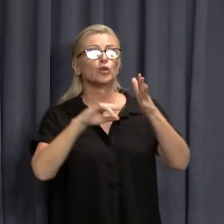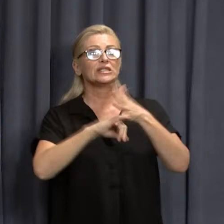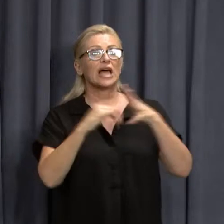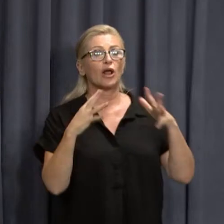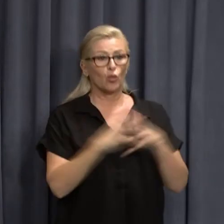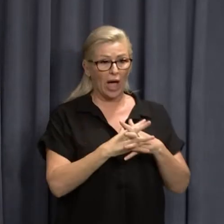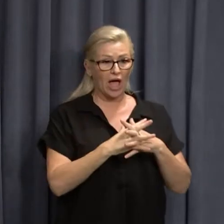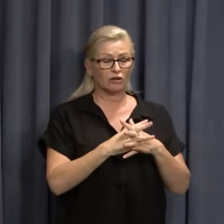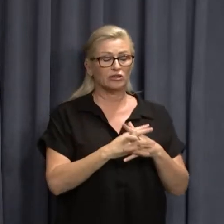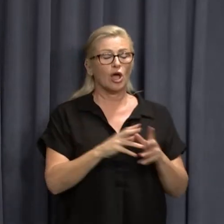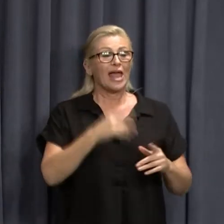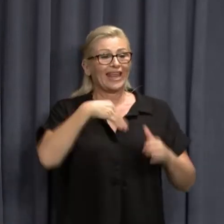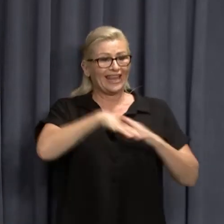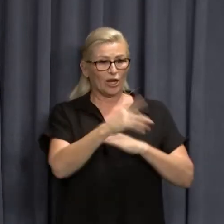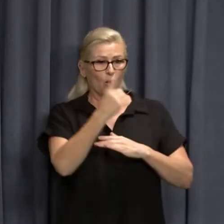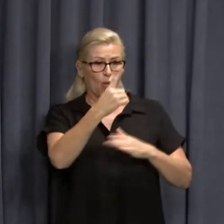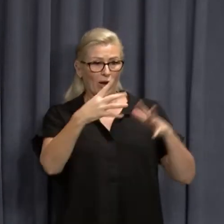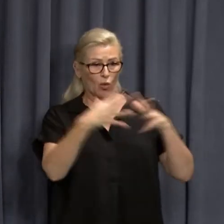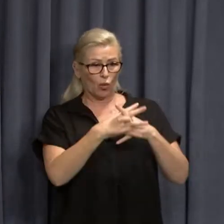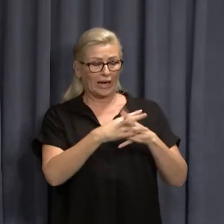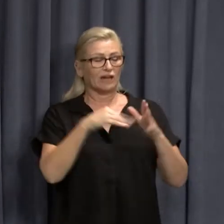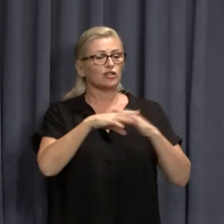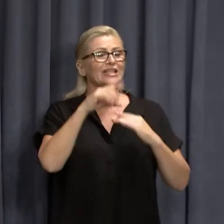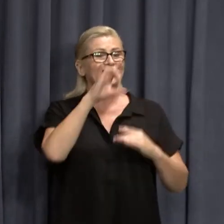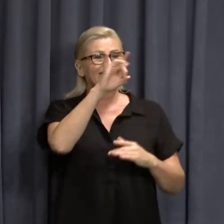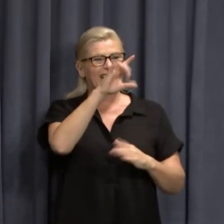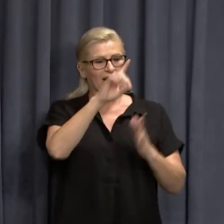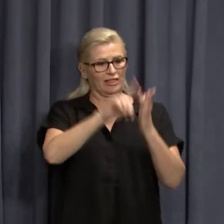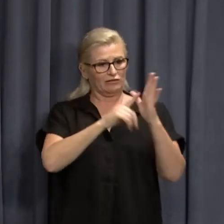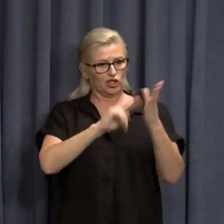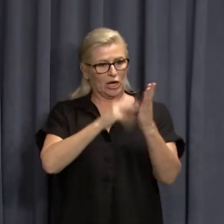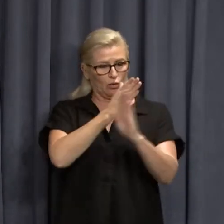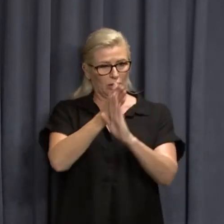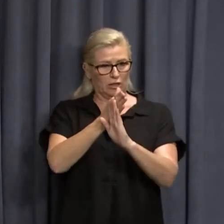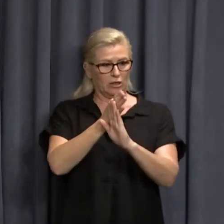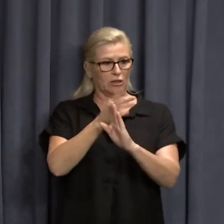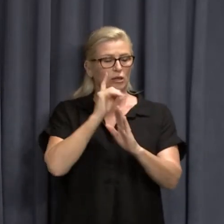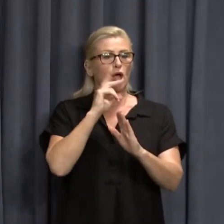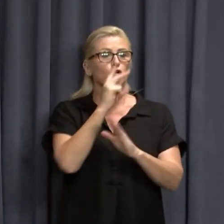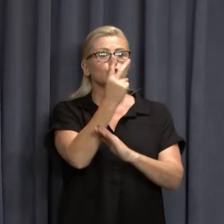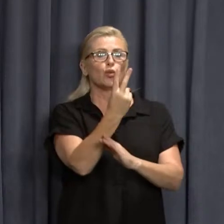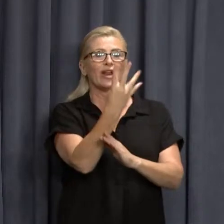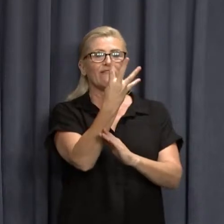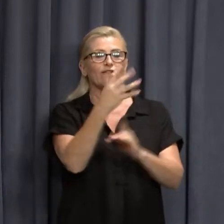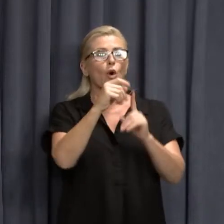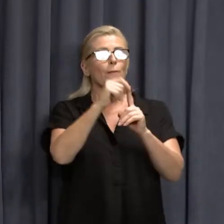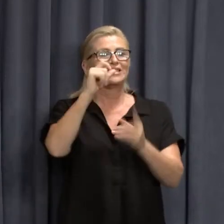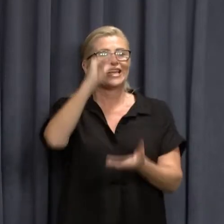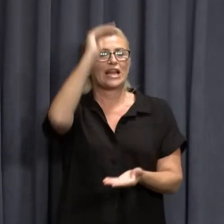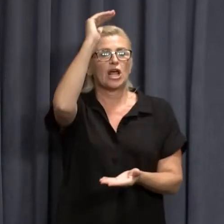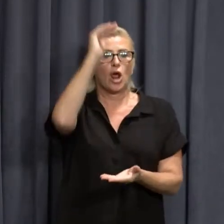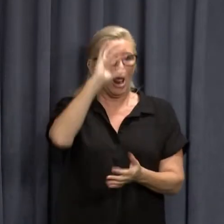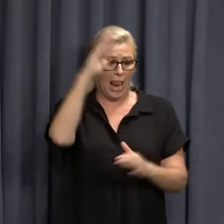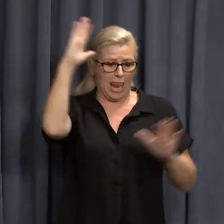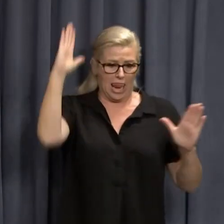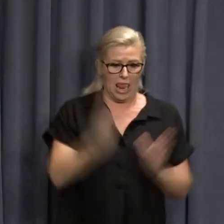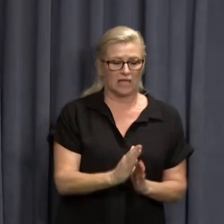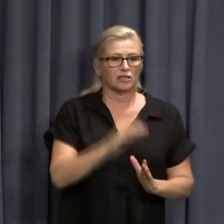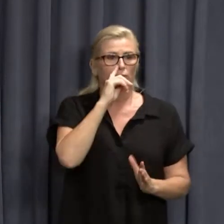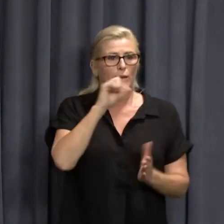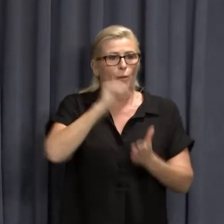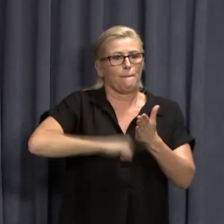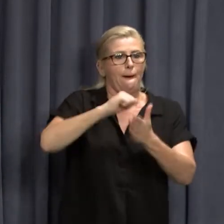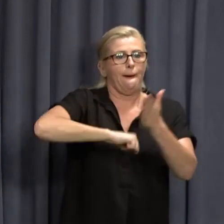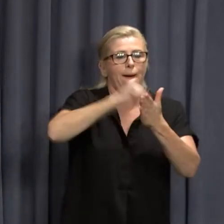weekly spending to 10th of January was down 24% according to the ANZ credit card analysis,